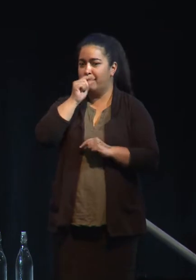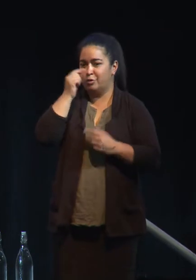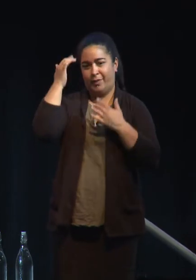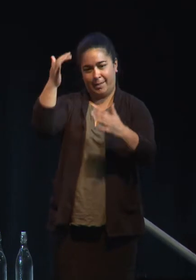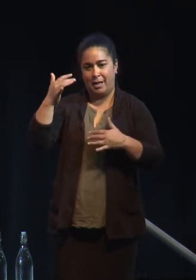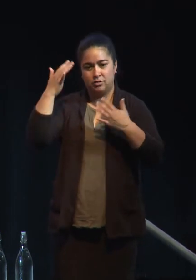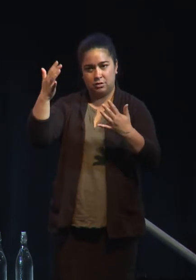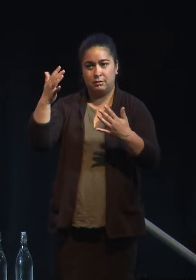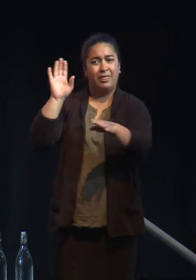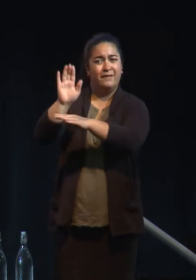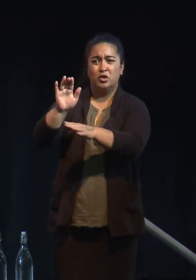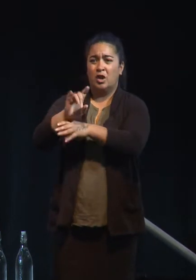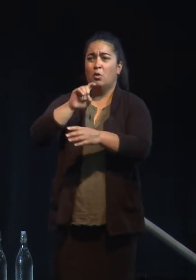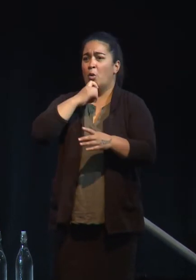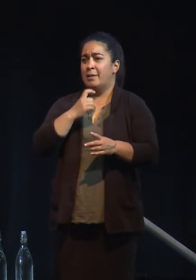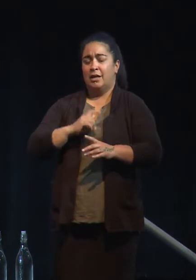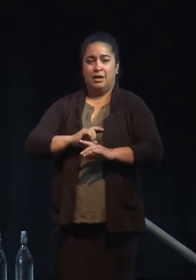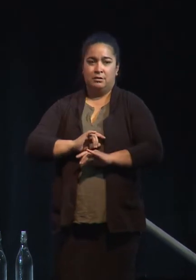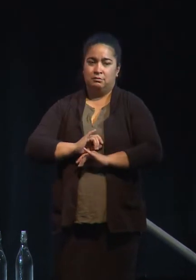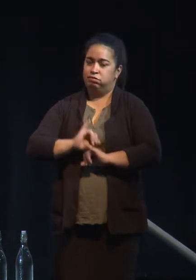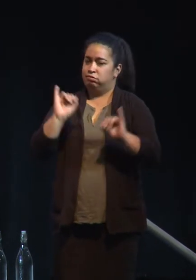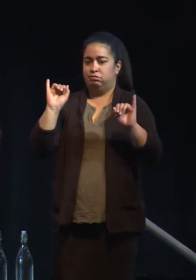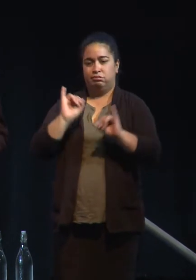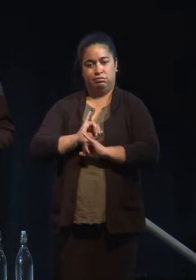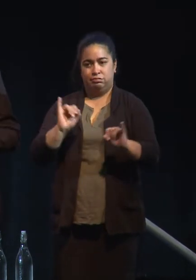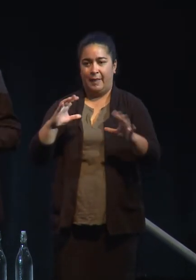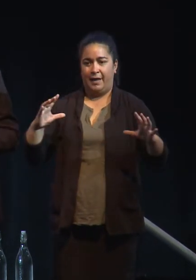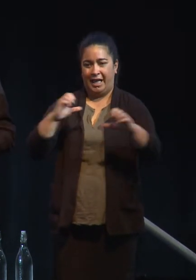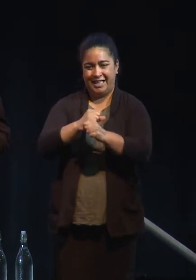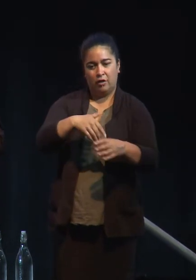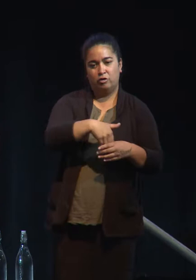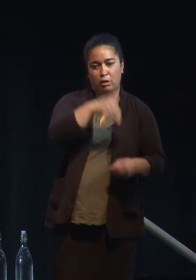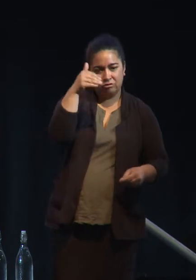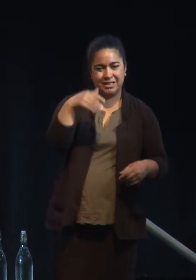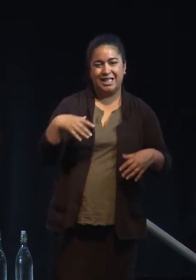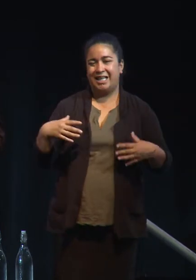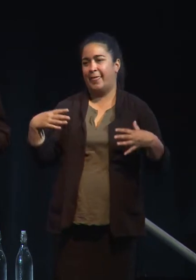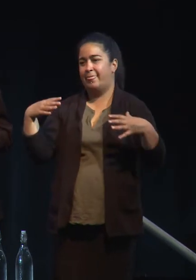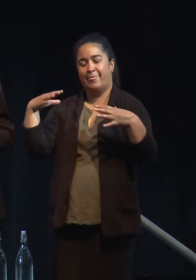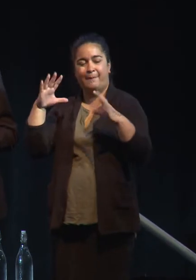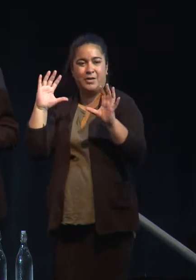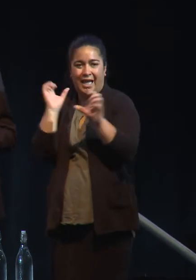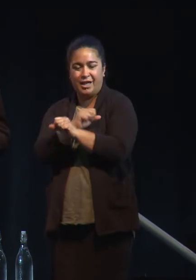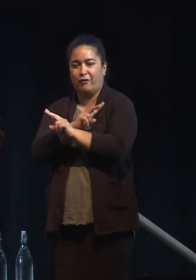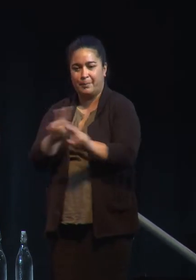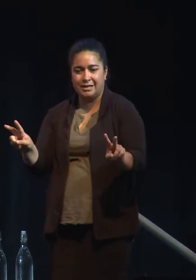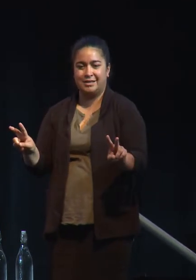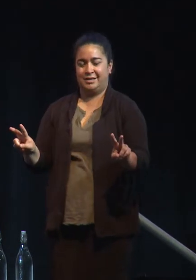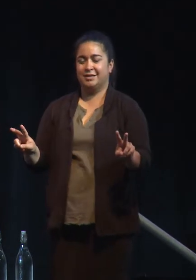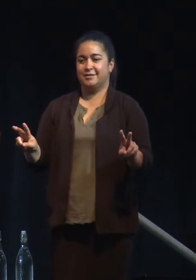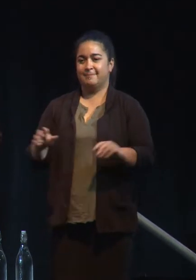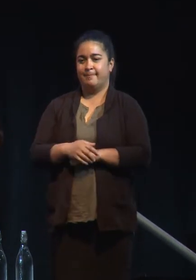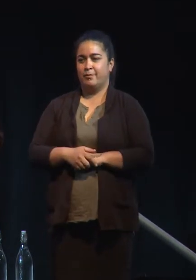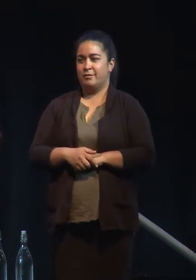future. It will be the end of democracy. It will be the end of peace and I can't bear to think that we're